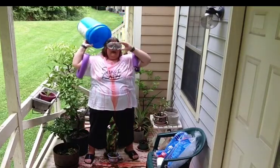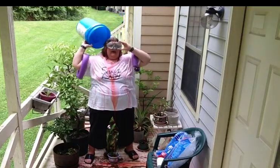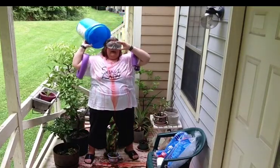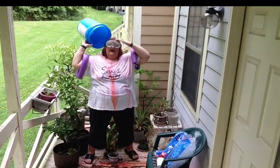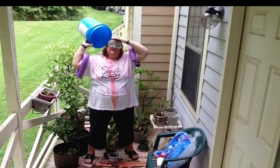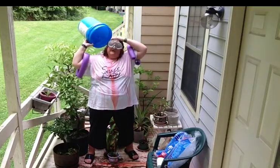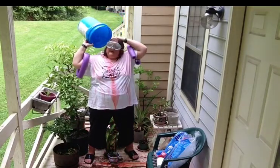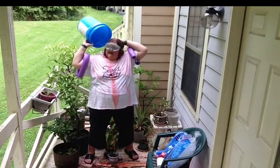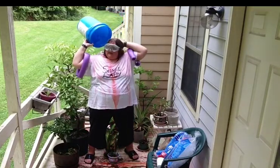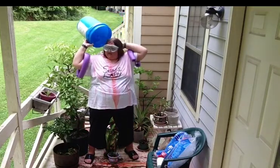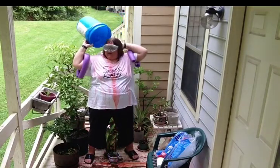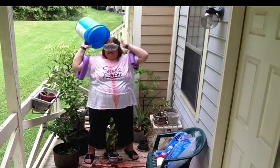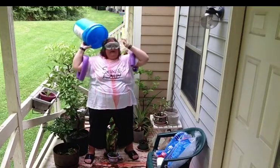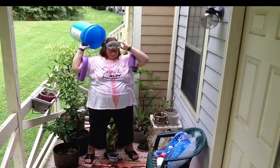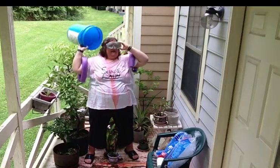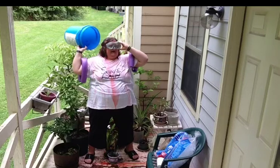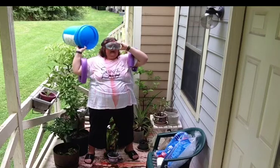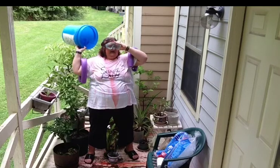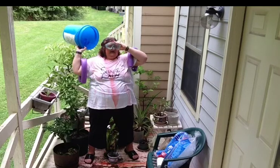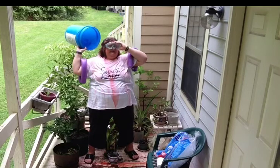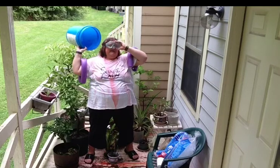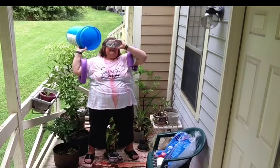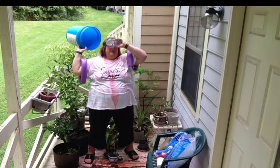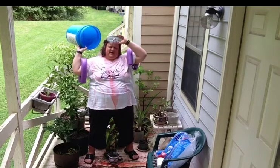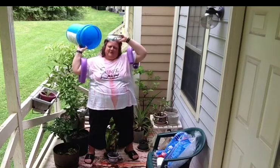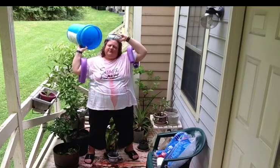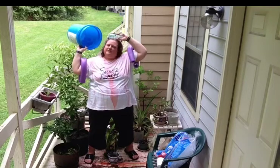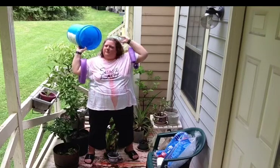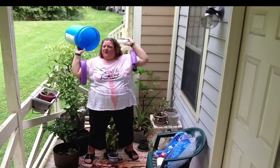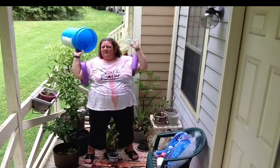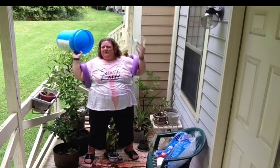That's quite nice. People are wimps. What's her problem?